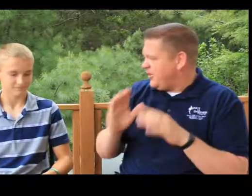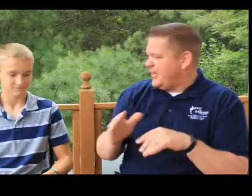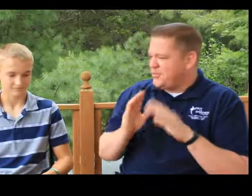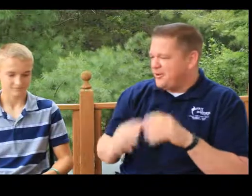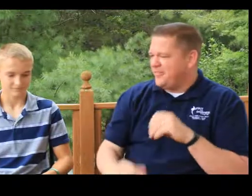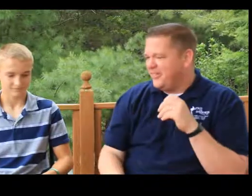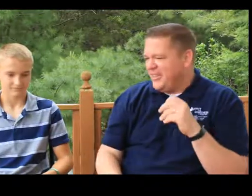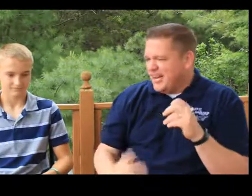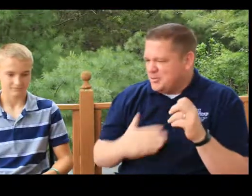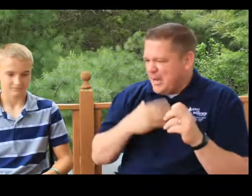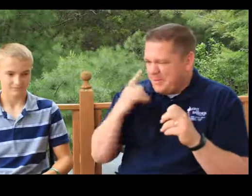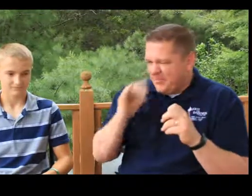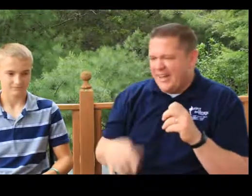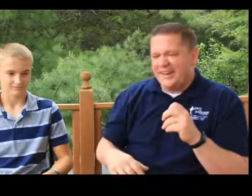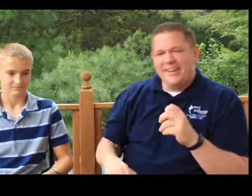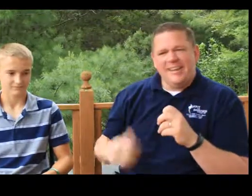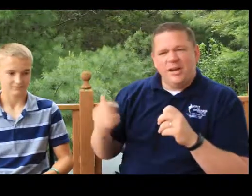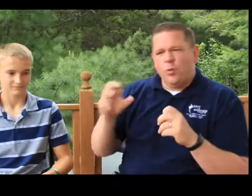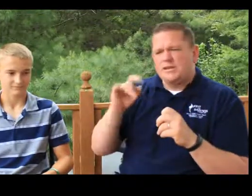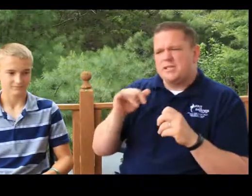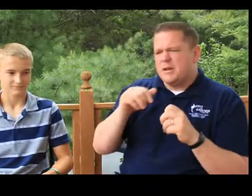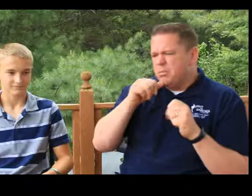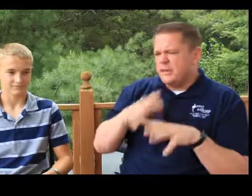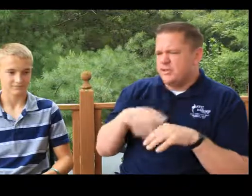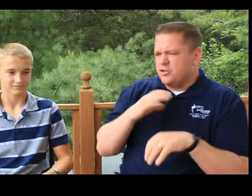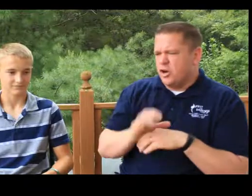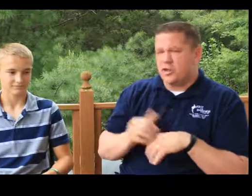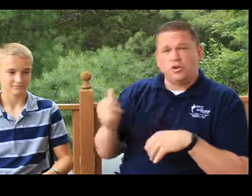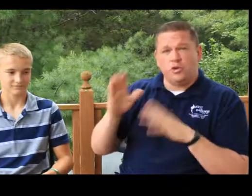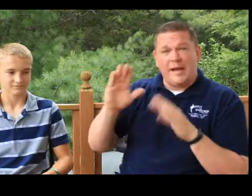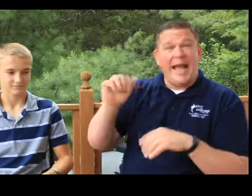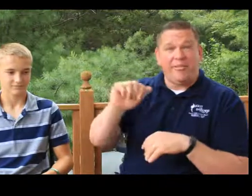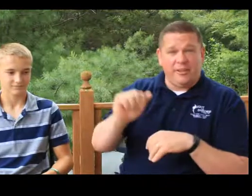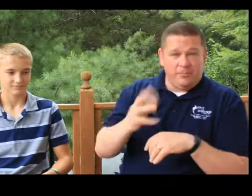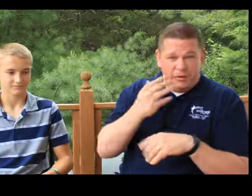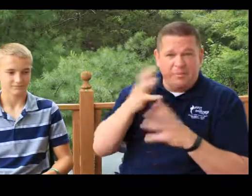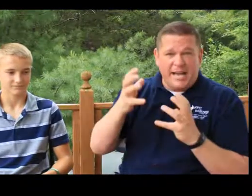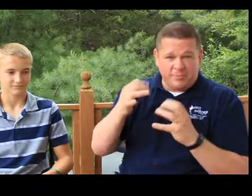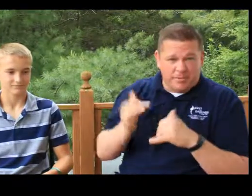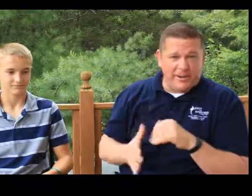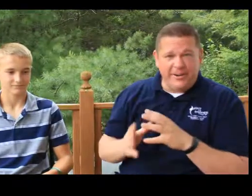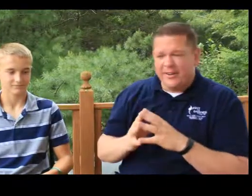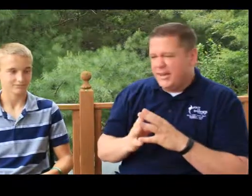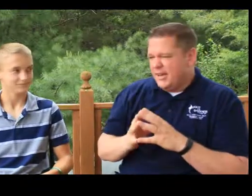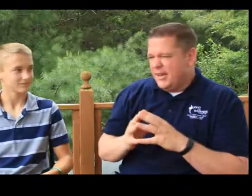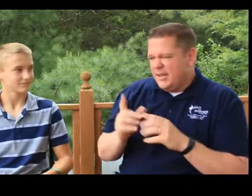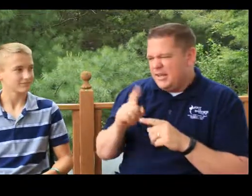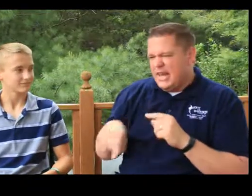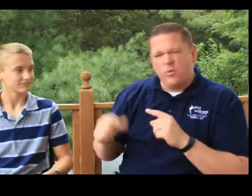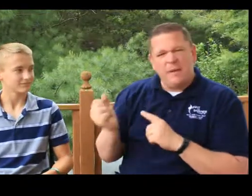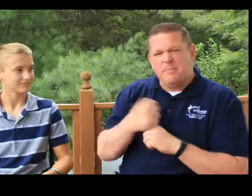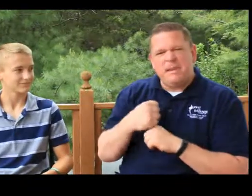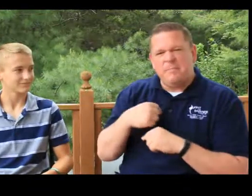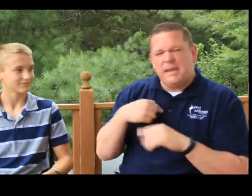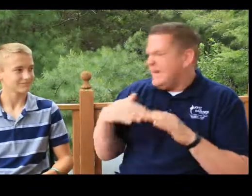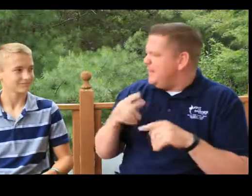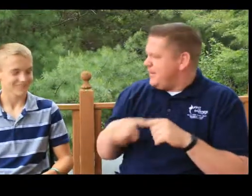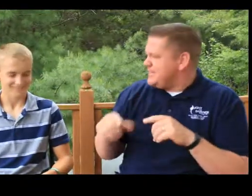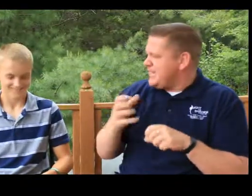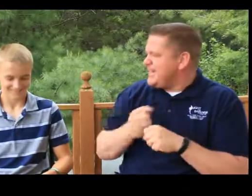great. That's wonderful. I'm so happy for that. Now, Wesley's been a blessing at our church. Also a great athlete. Pretty good basketball player. He can't quite beat me yet. But he's